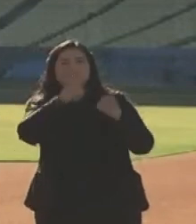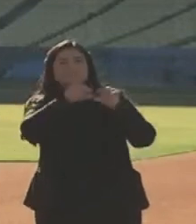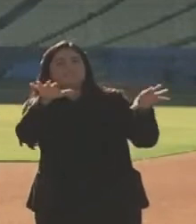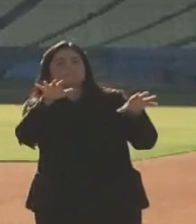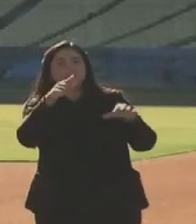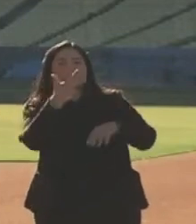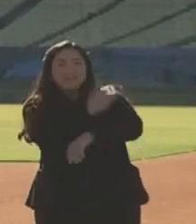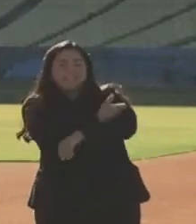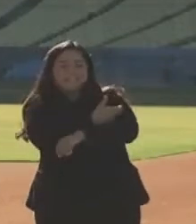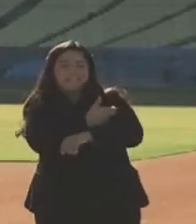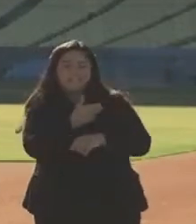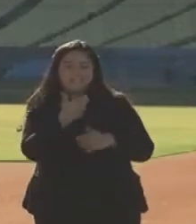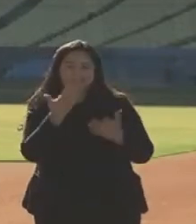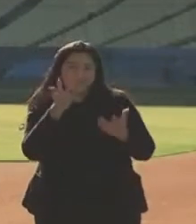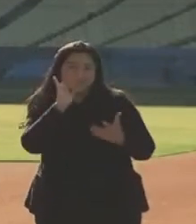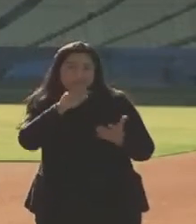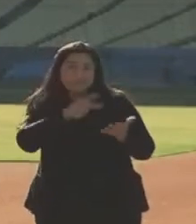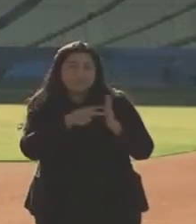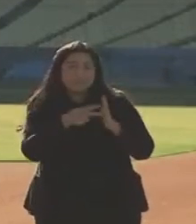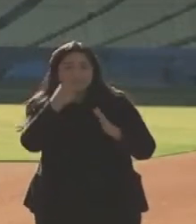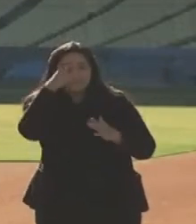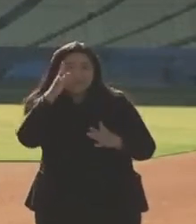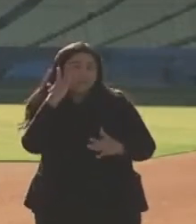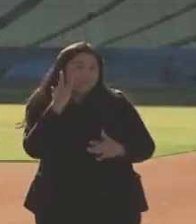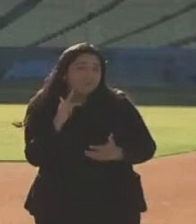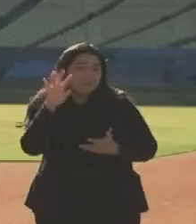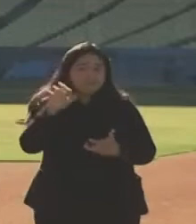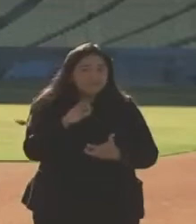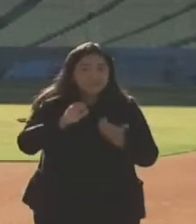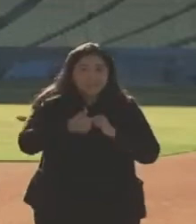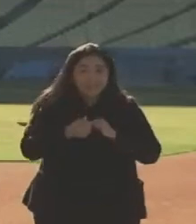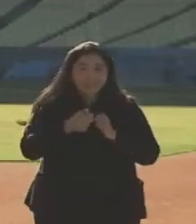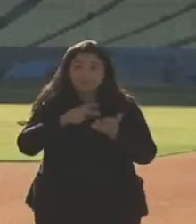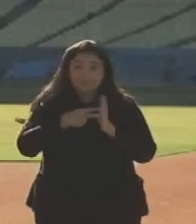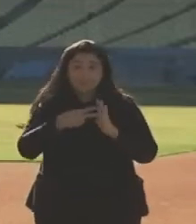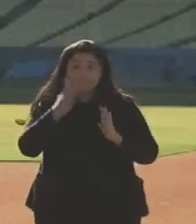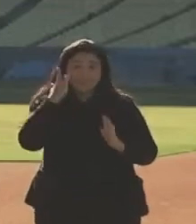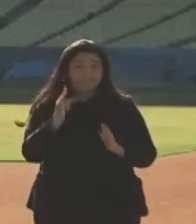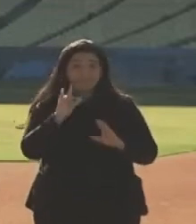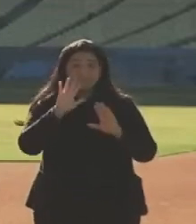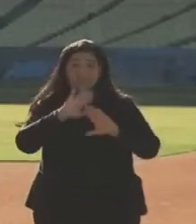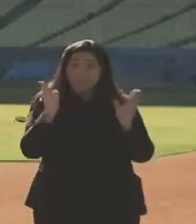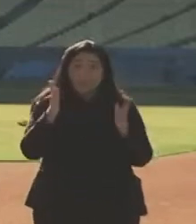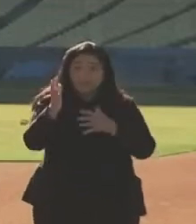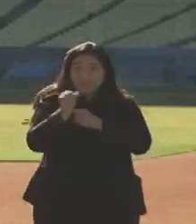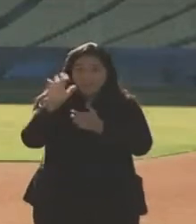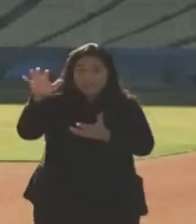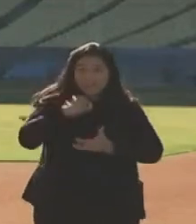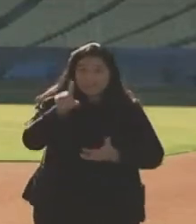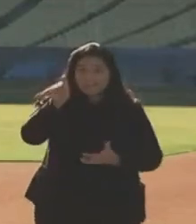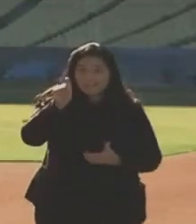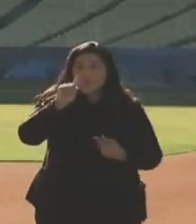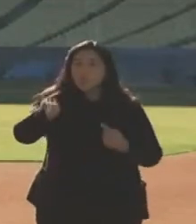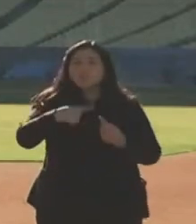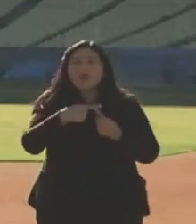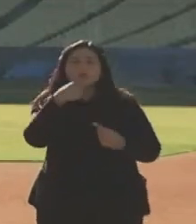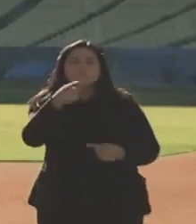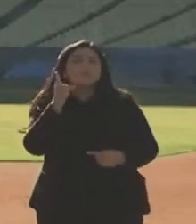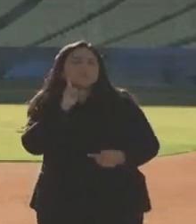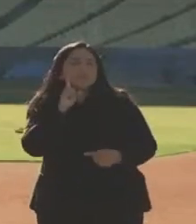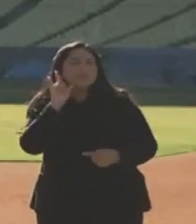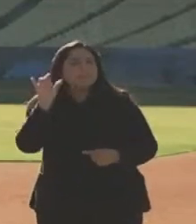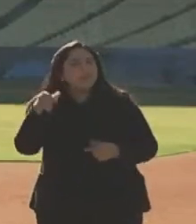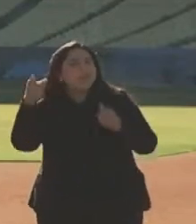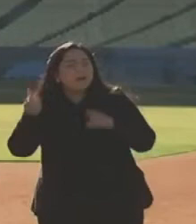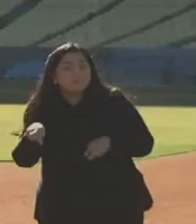for California's supply of the vaccine? And does this mean California will not be receiving any more shipments? When did you first learn of this? And